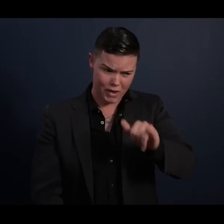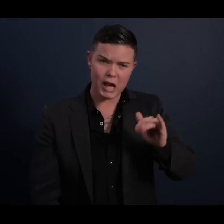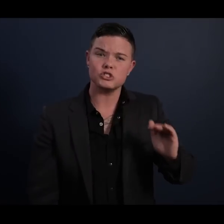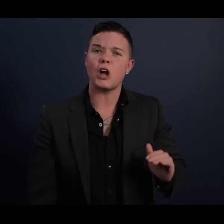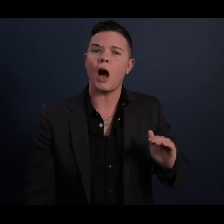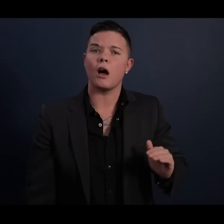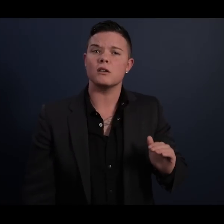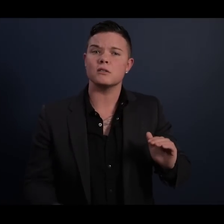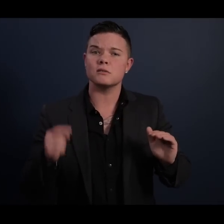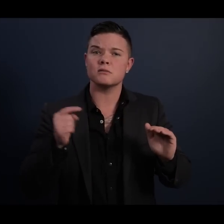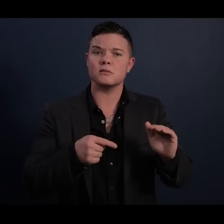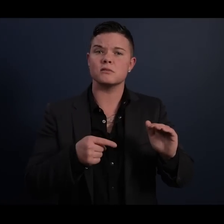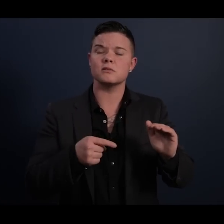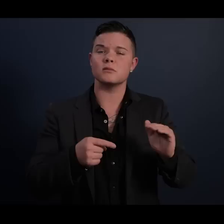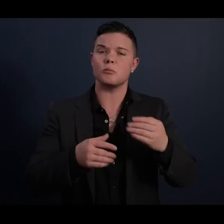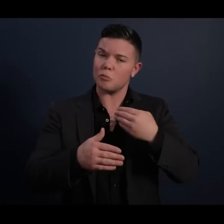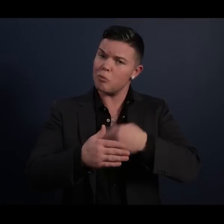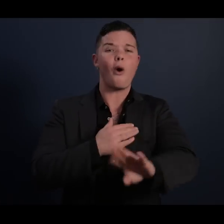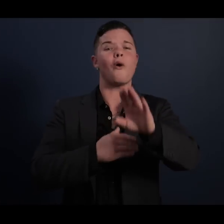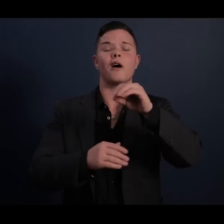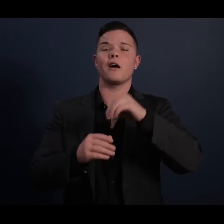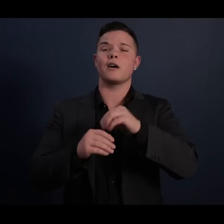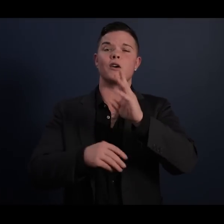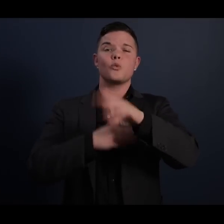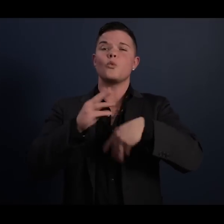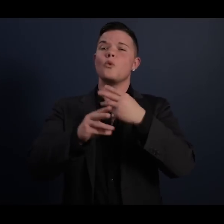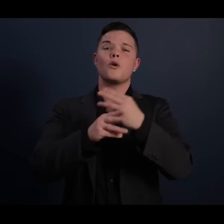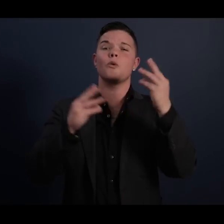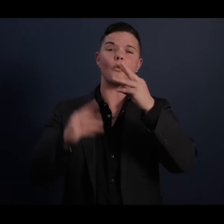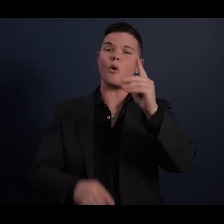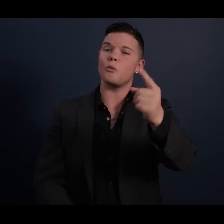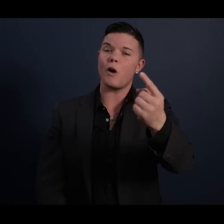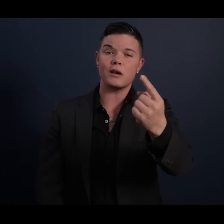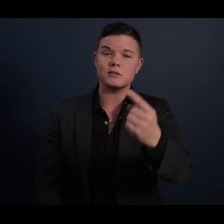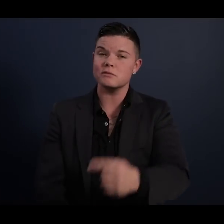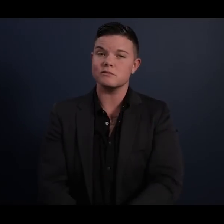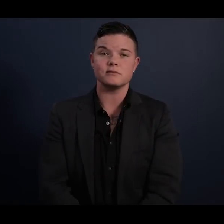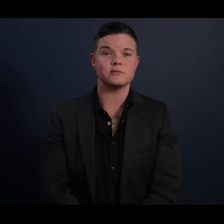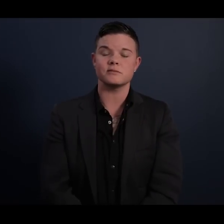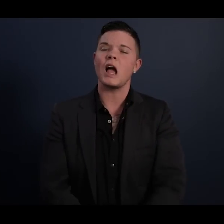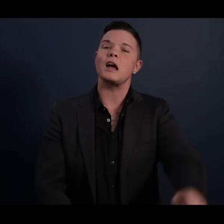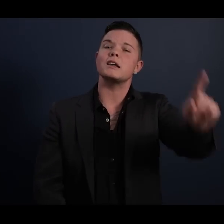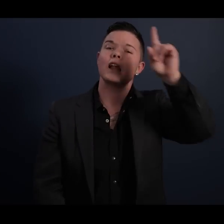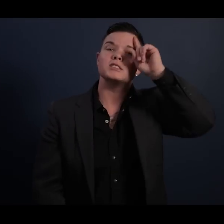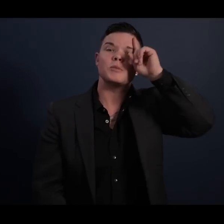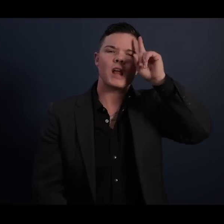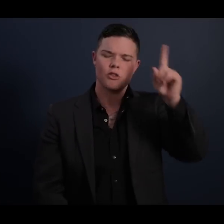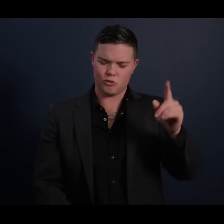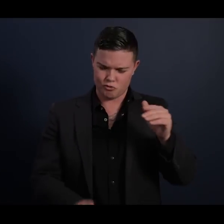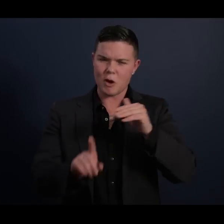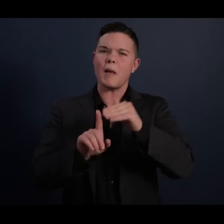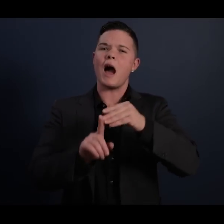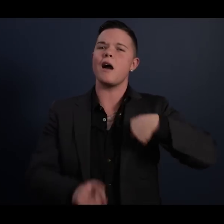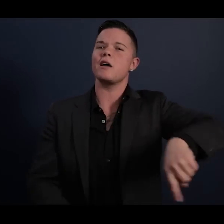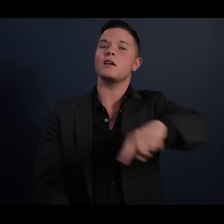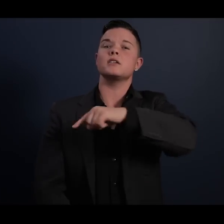born in World War I. Nelson Mandela reminds us that it always seems